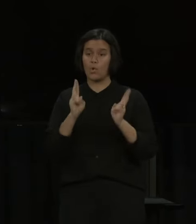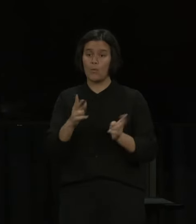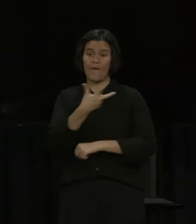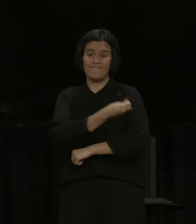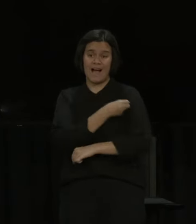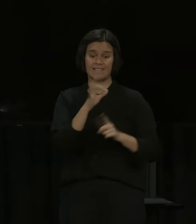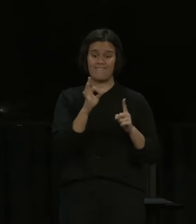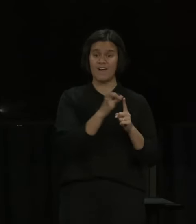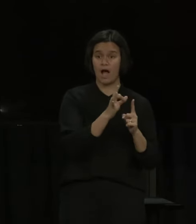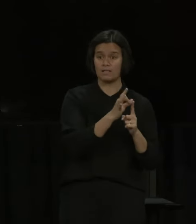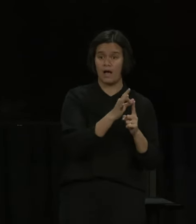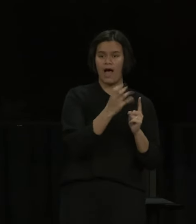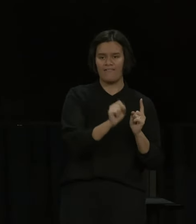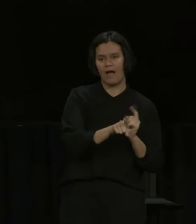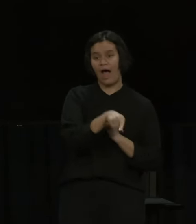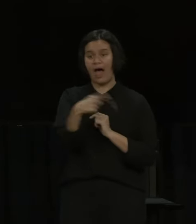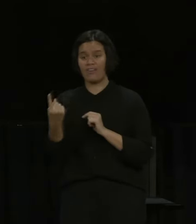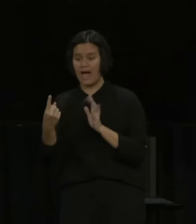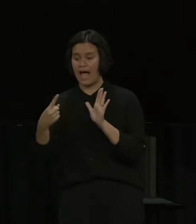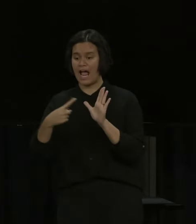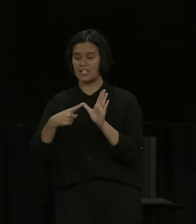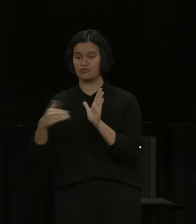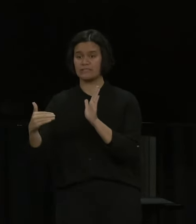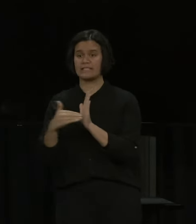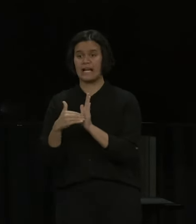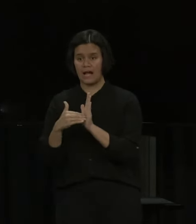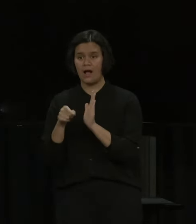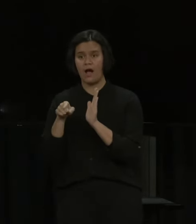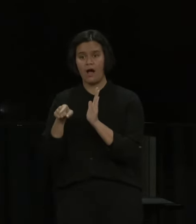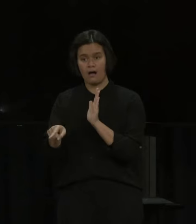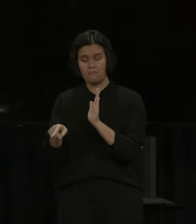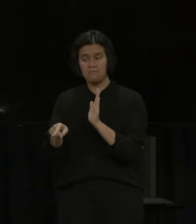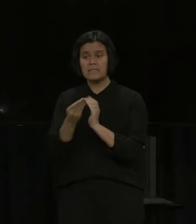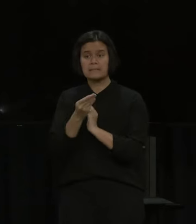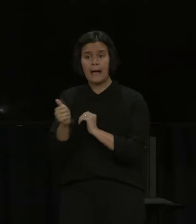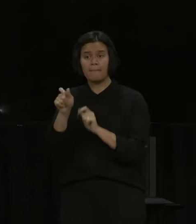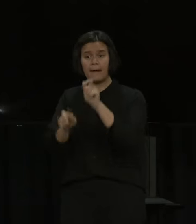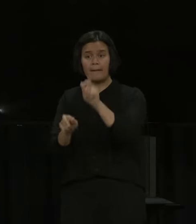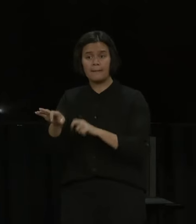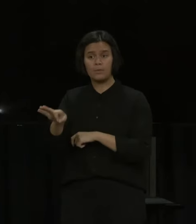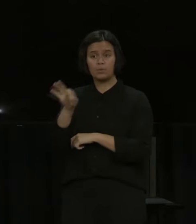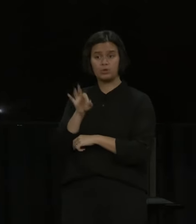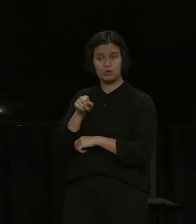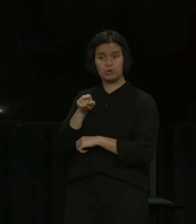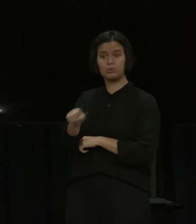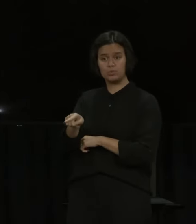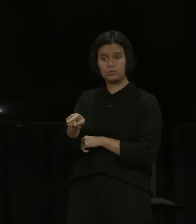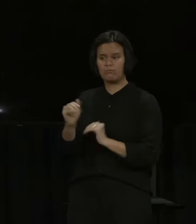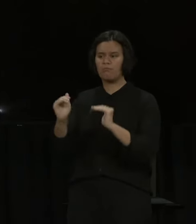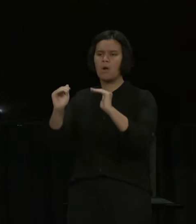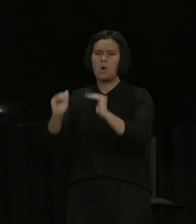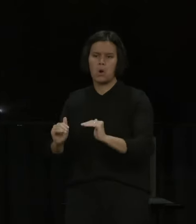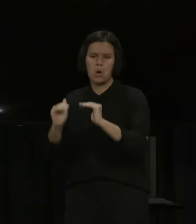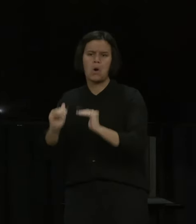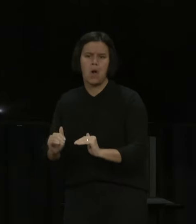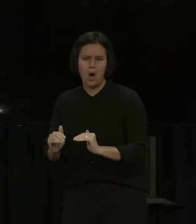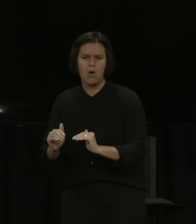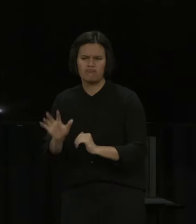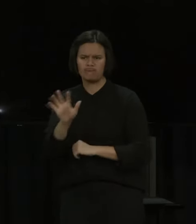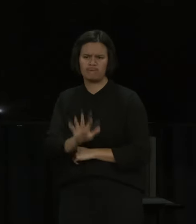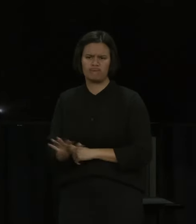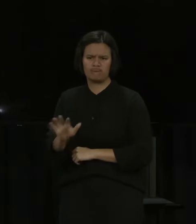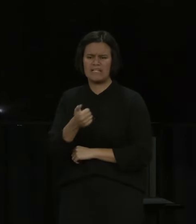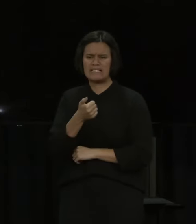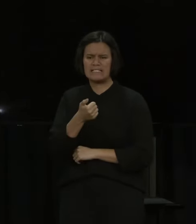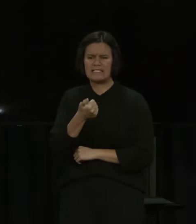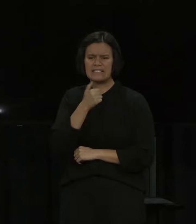low so far, which is what we expected. It's in the low hundreds of people receiving AstraZeneca doses. About